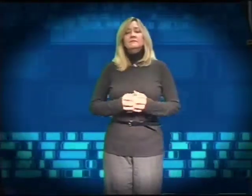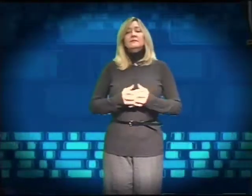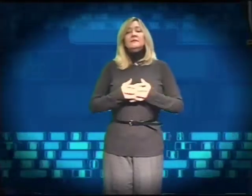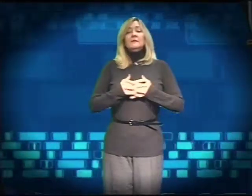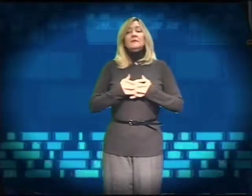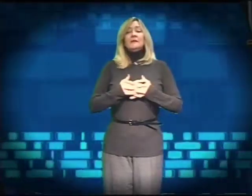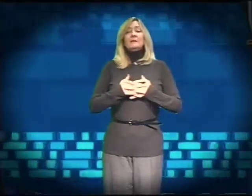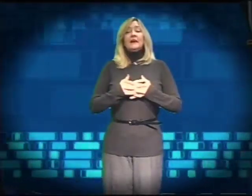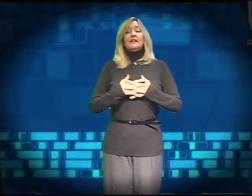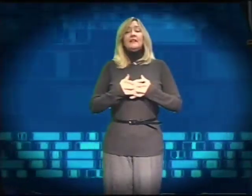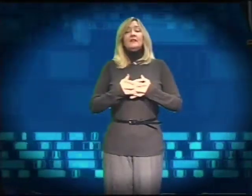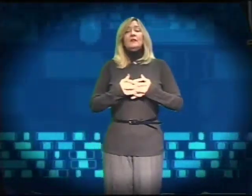Big breath in.